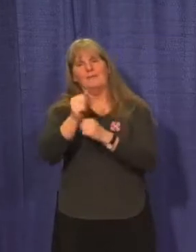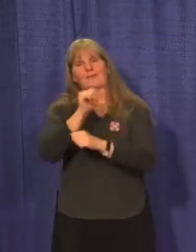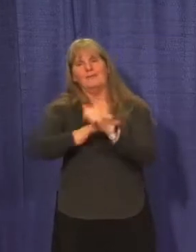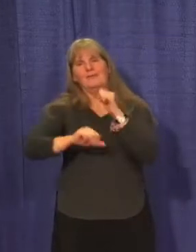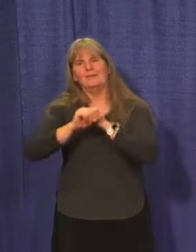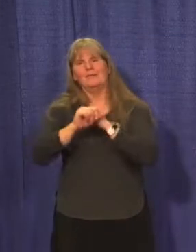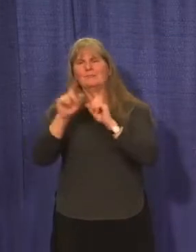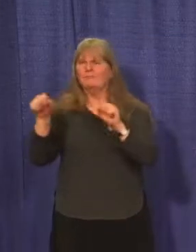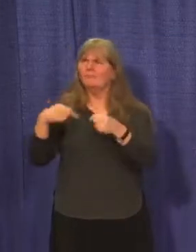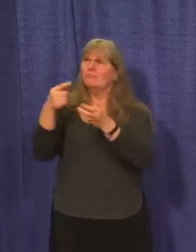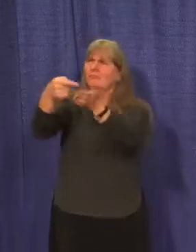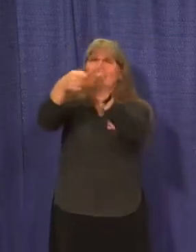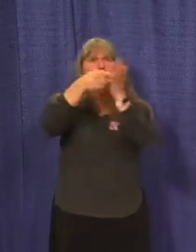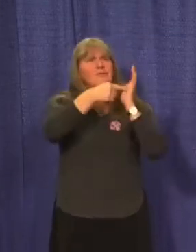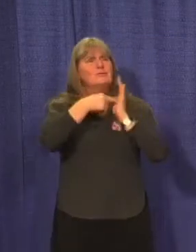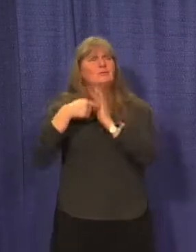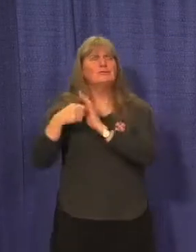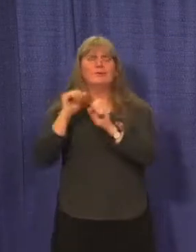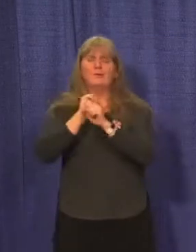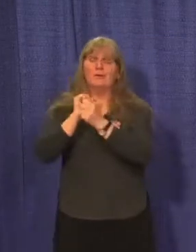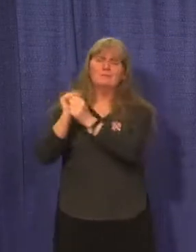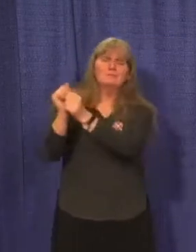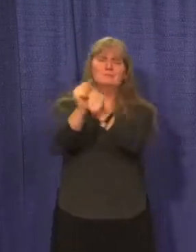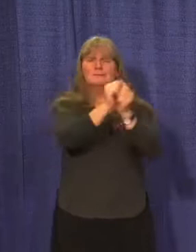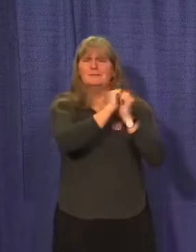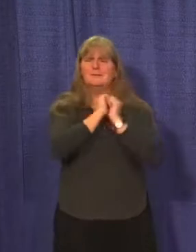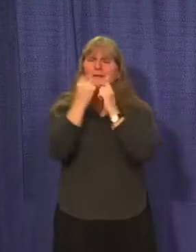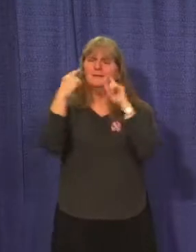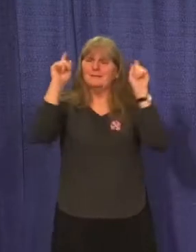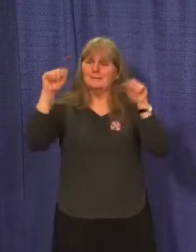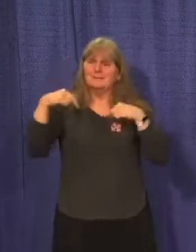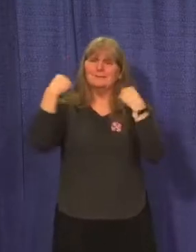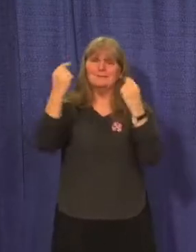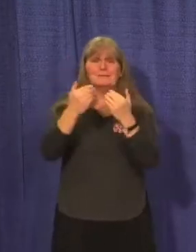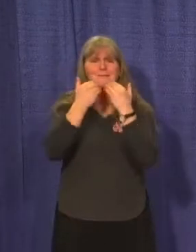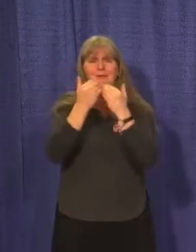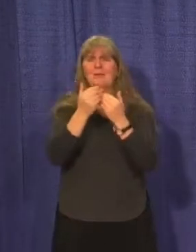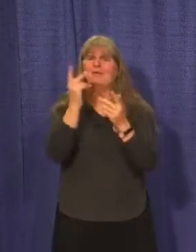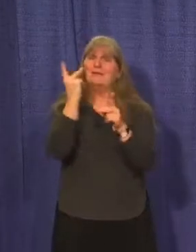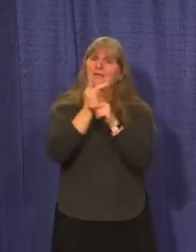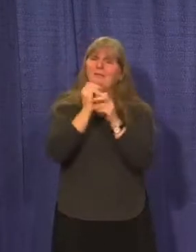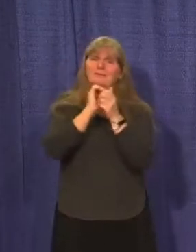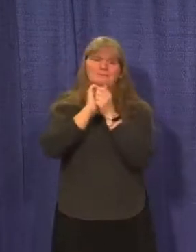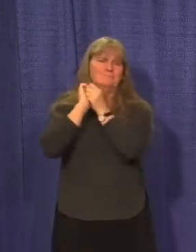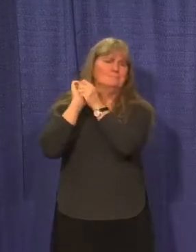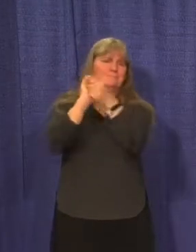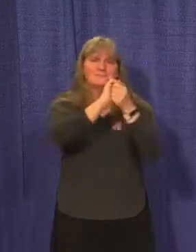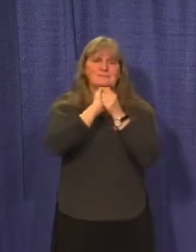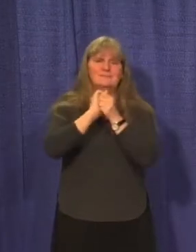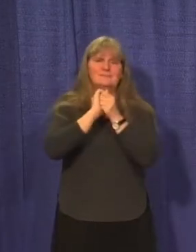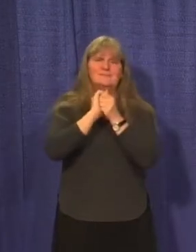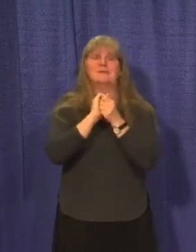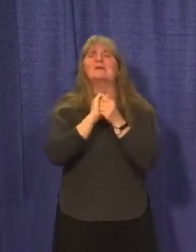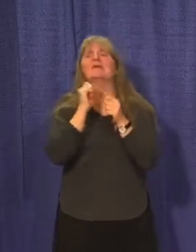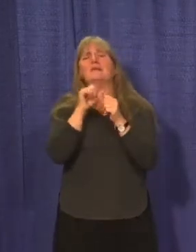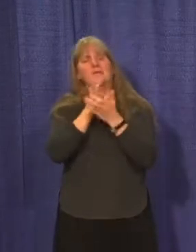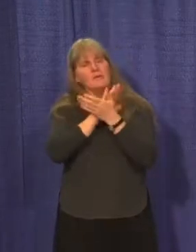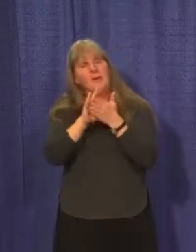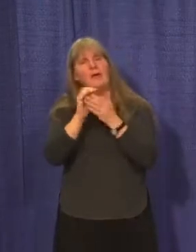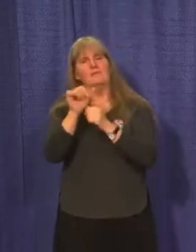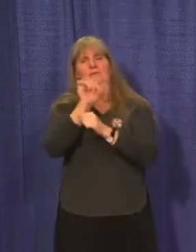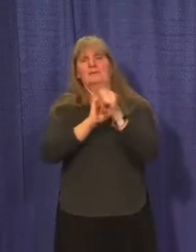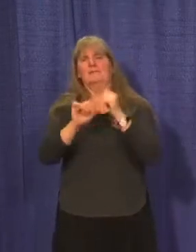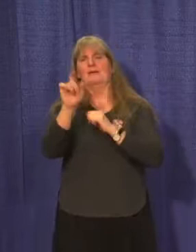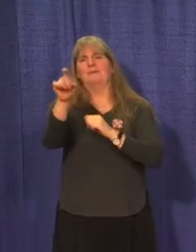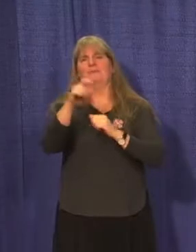We have shown how well we can work together for success. Remember, we must stay together in this pandemic, and we need to be kind to each